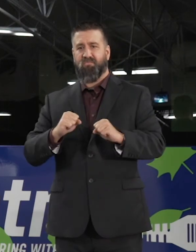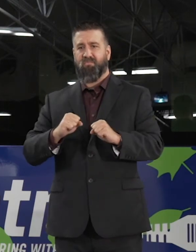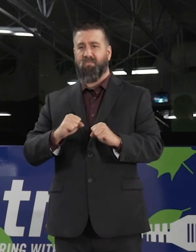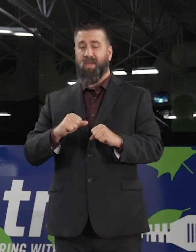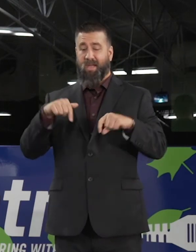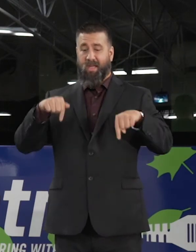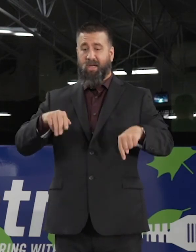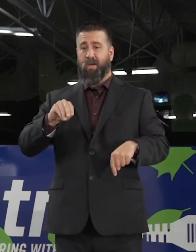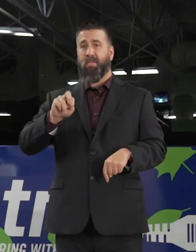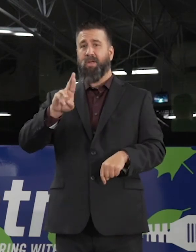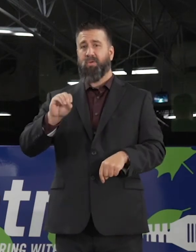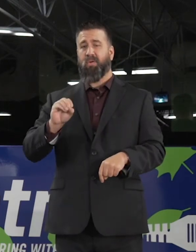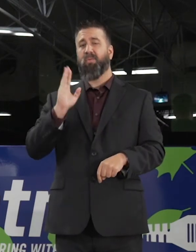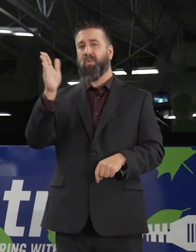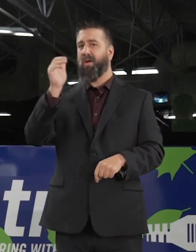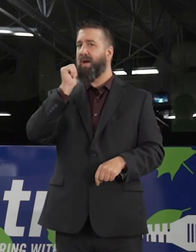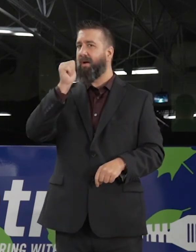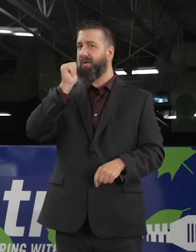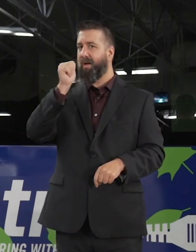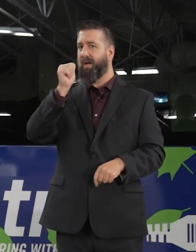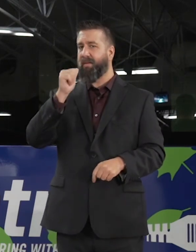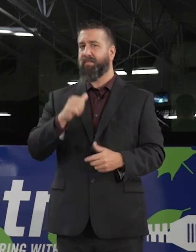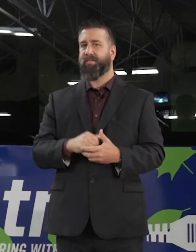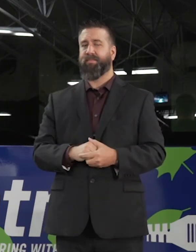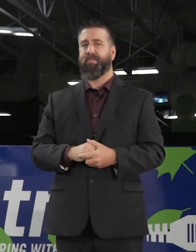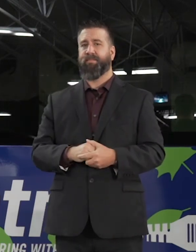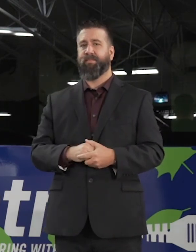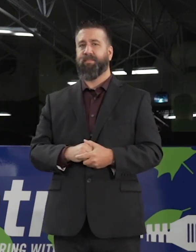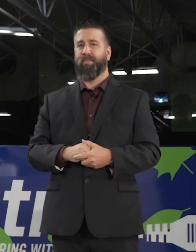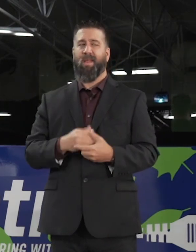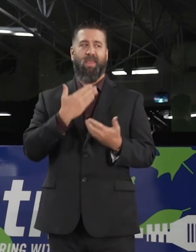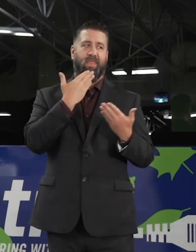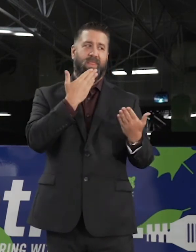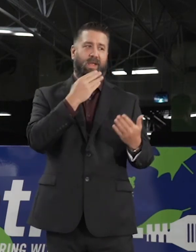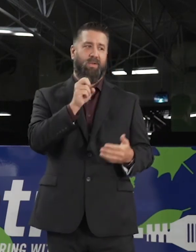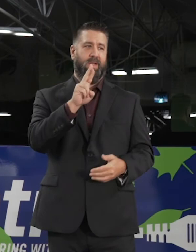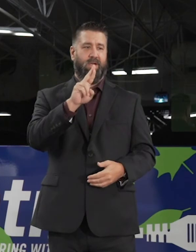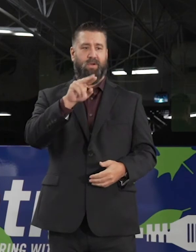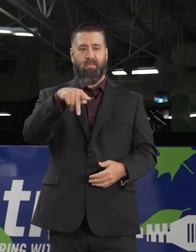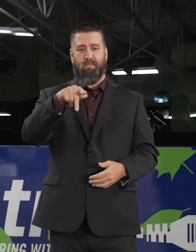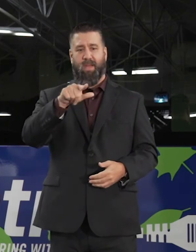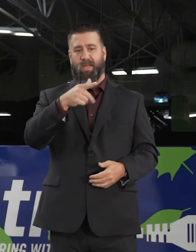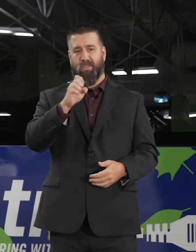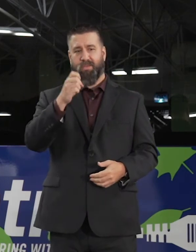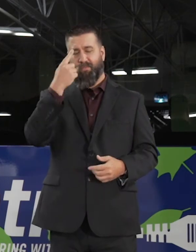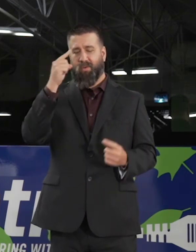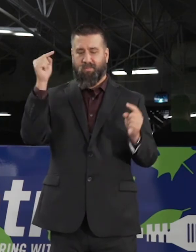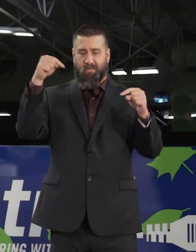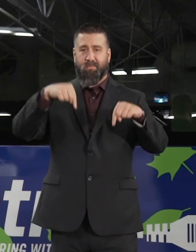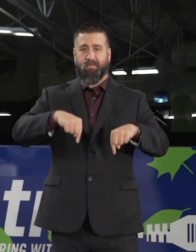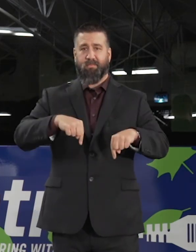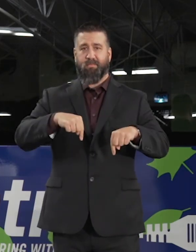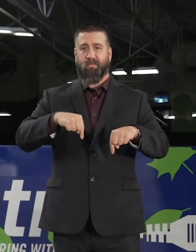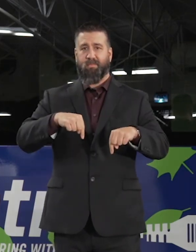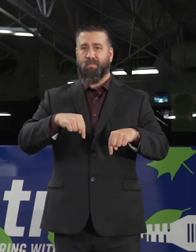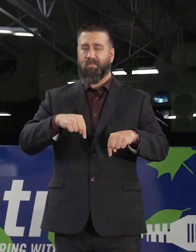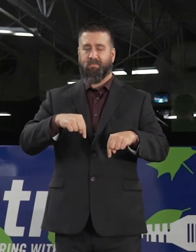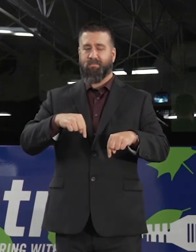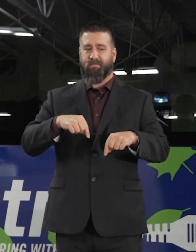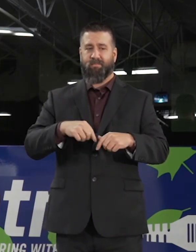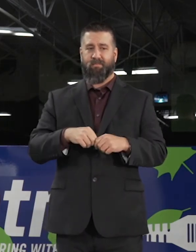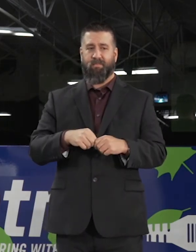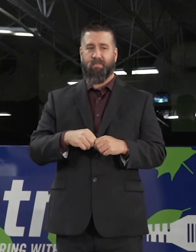single day. Thank you, Dr. Page, of course, for coming. I can't tell you what it means to our workforce, the community